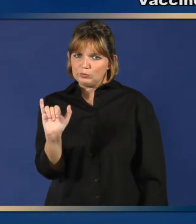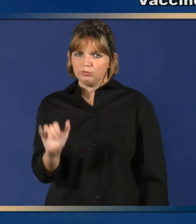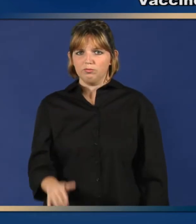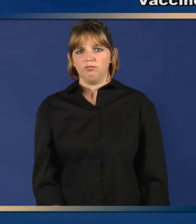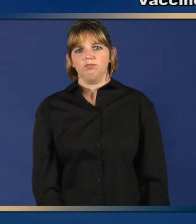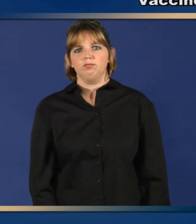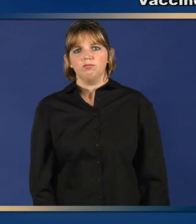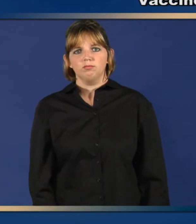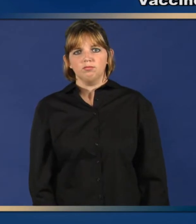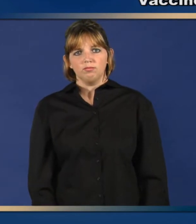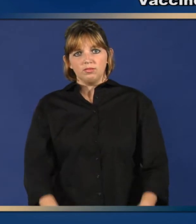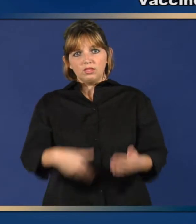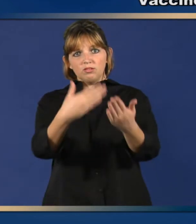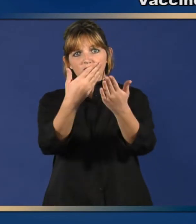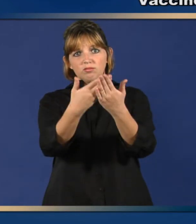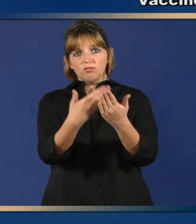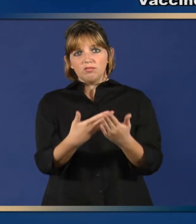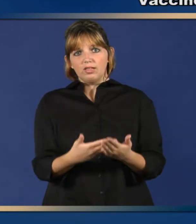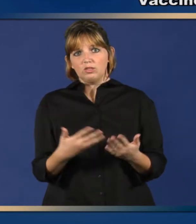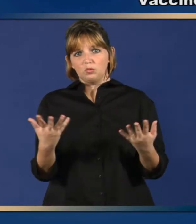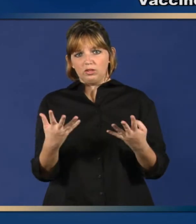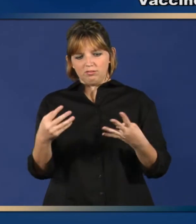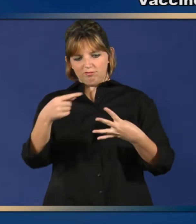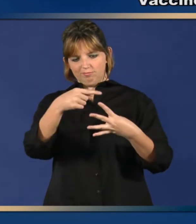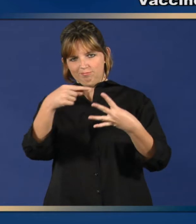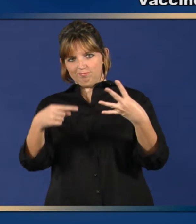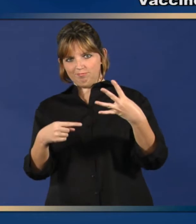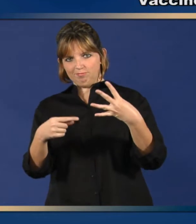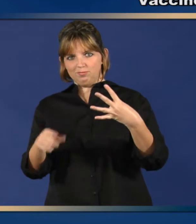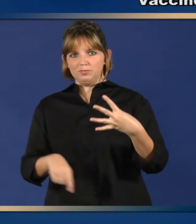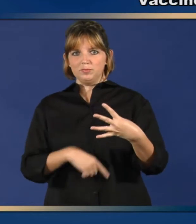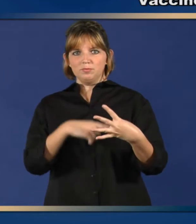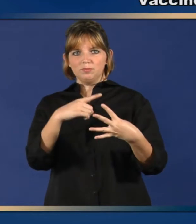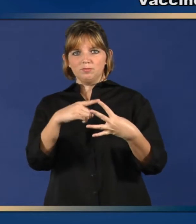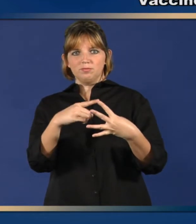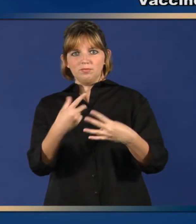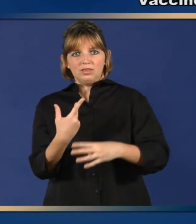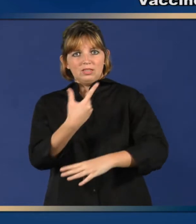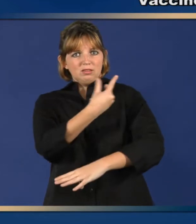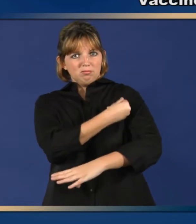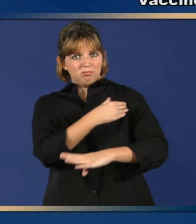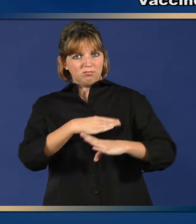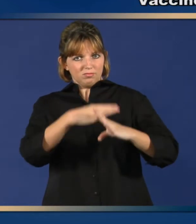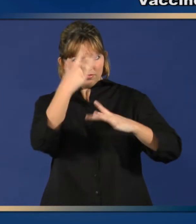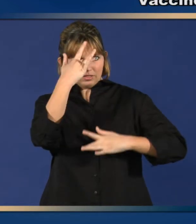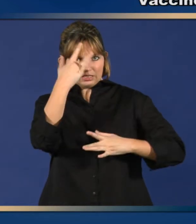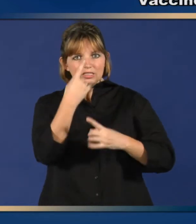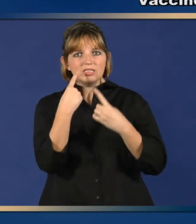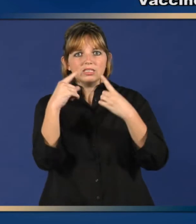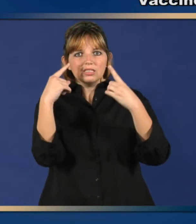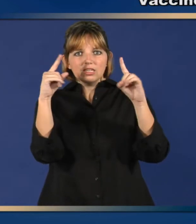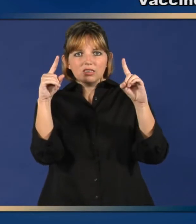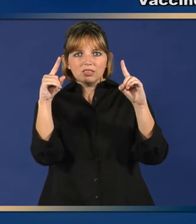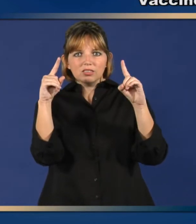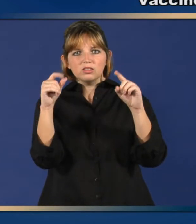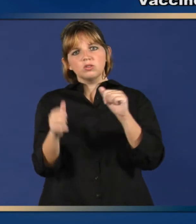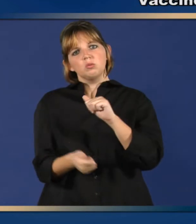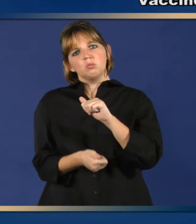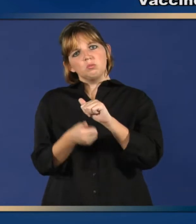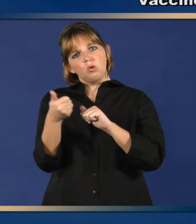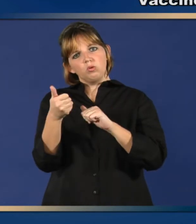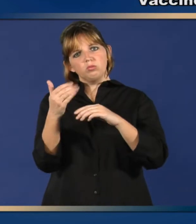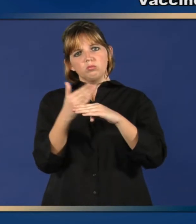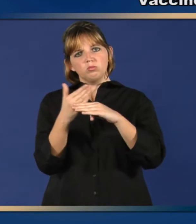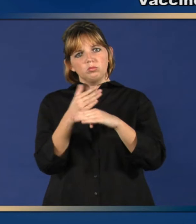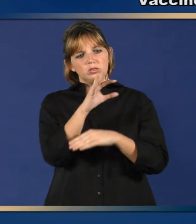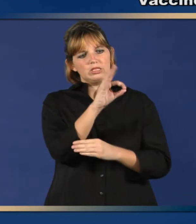They have kept children healthy and have saved millions of lives for more than 50 years. Most childhood